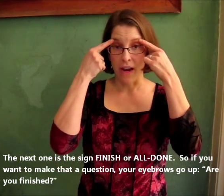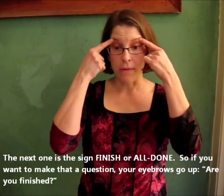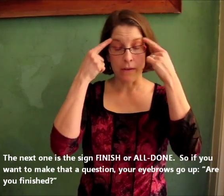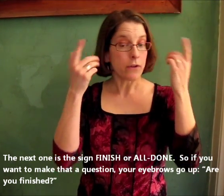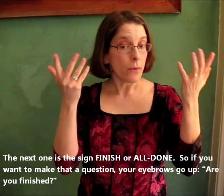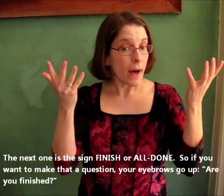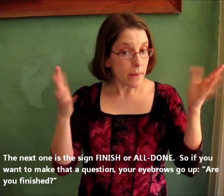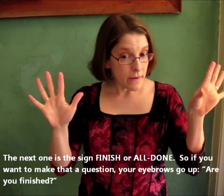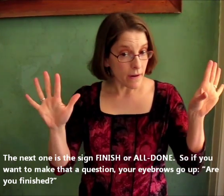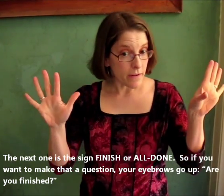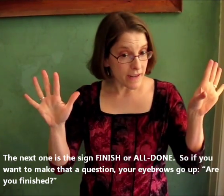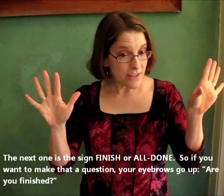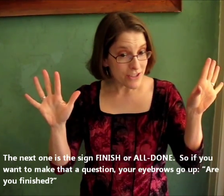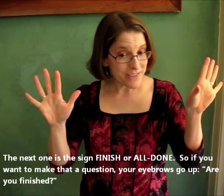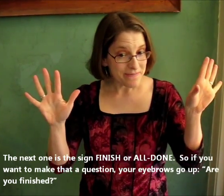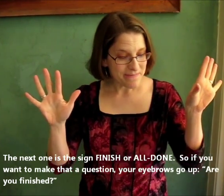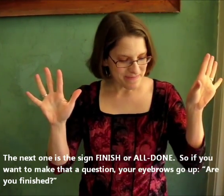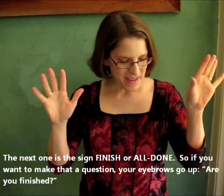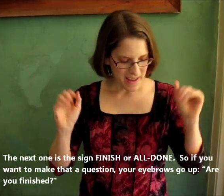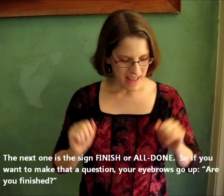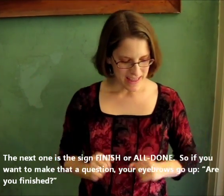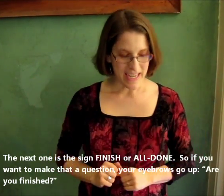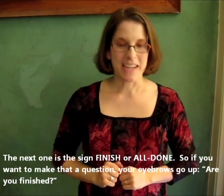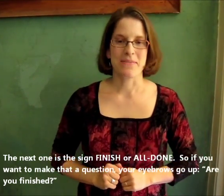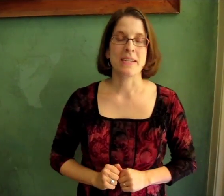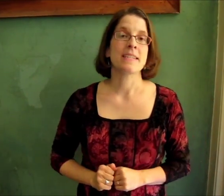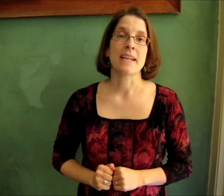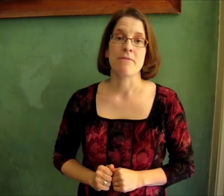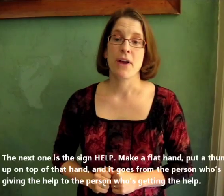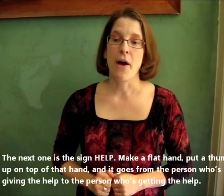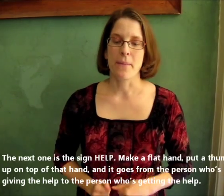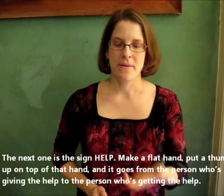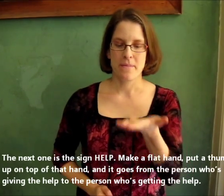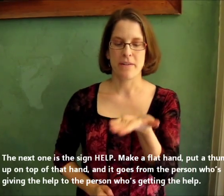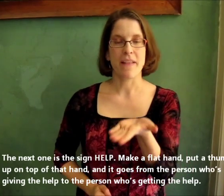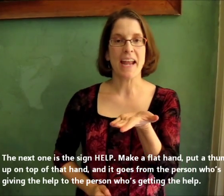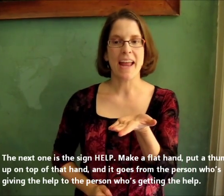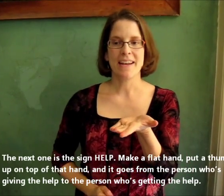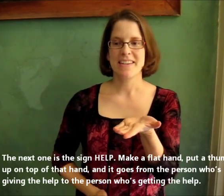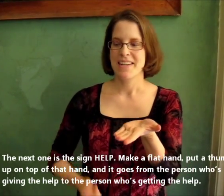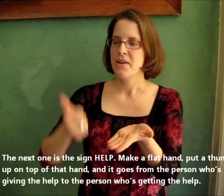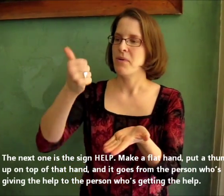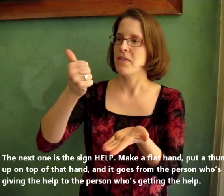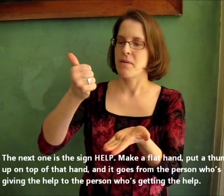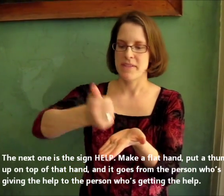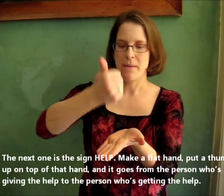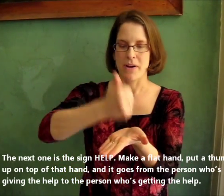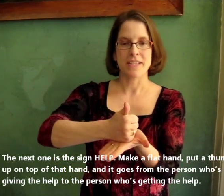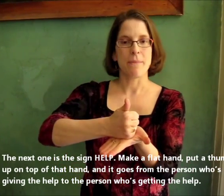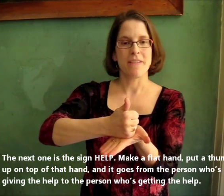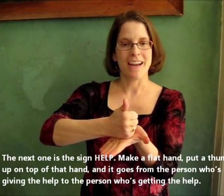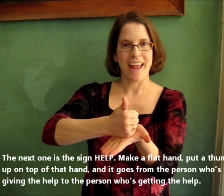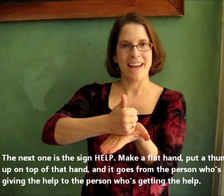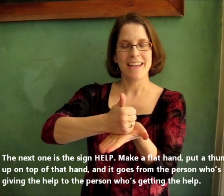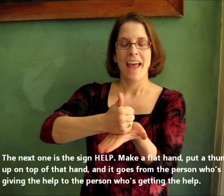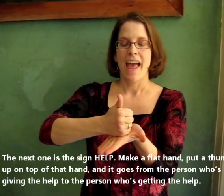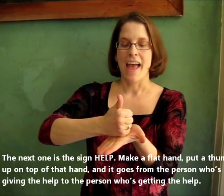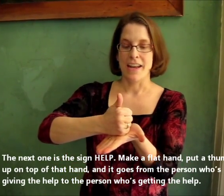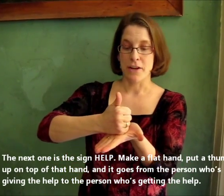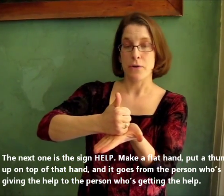eyebrows go up. Are you finished? The next one is the sign for help, put a flat hand, put a thumbs up on top of that hand and it goes